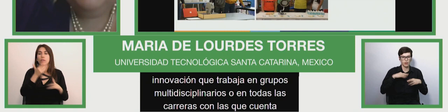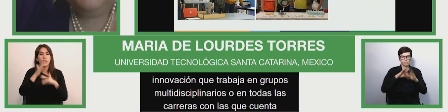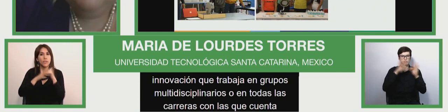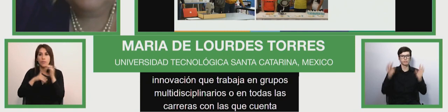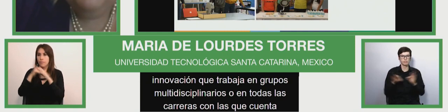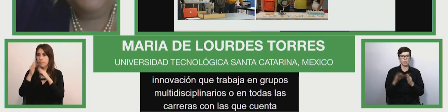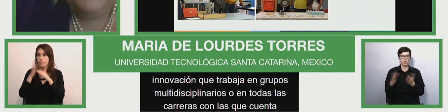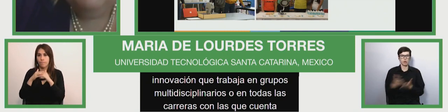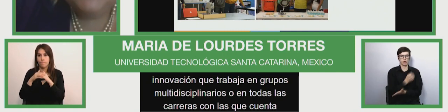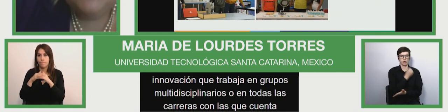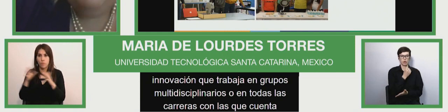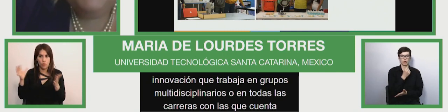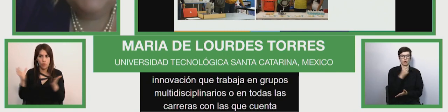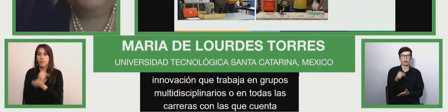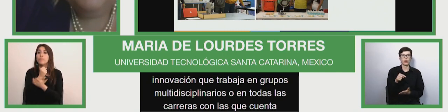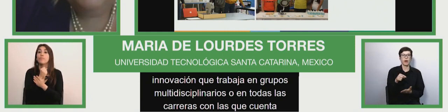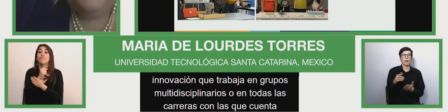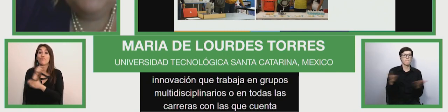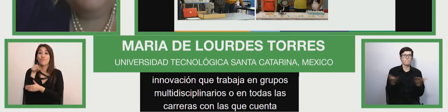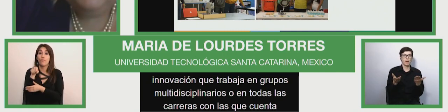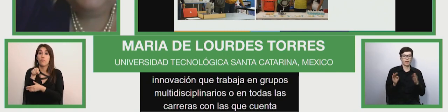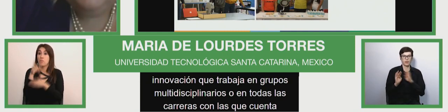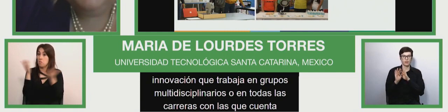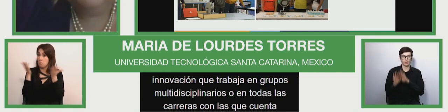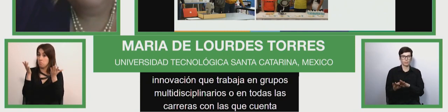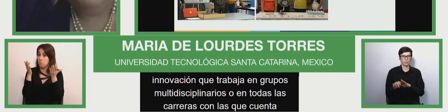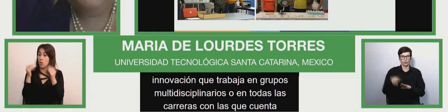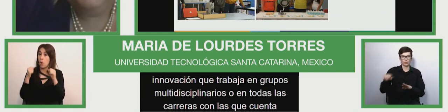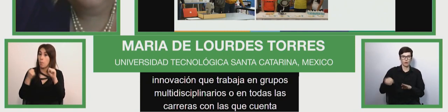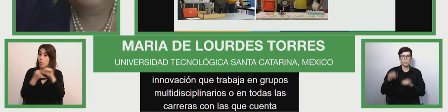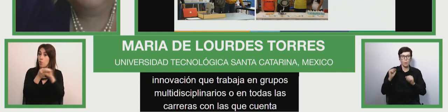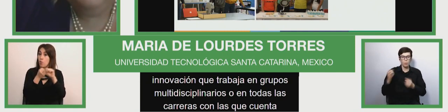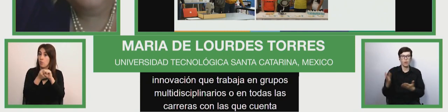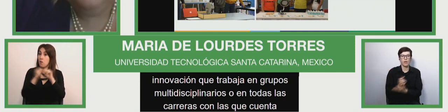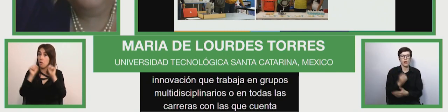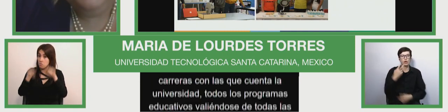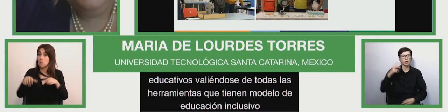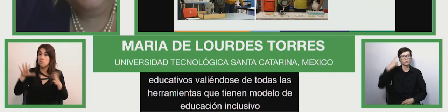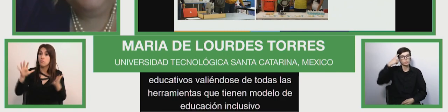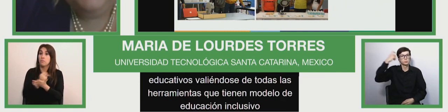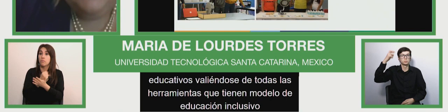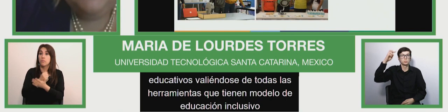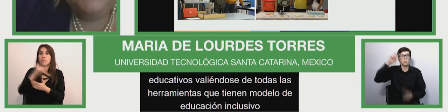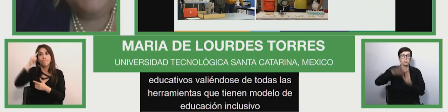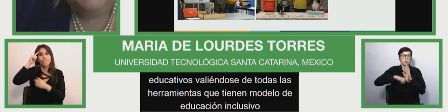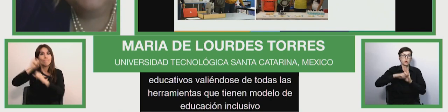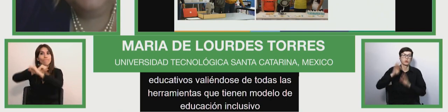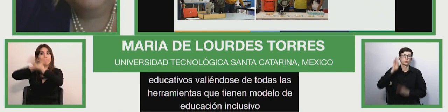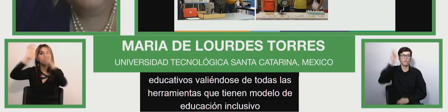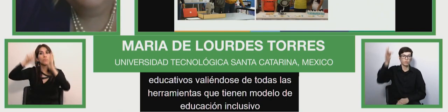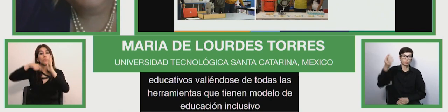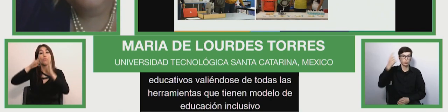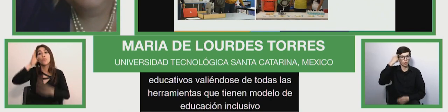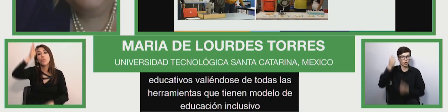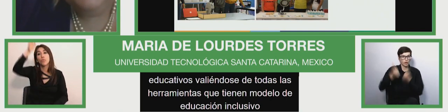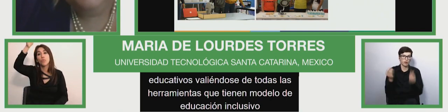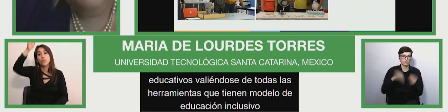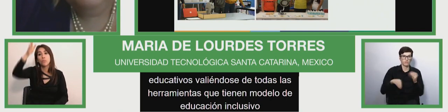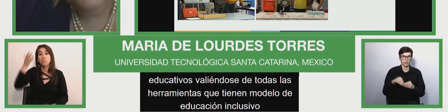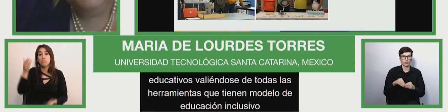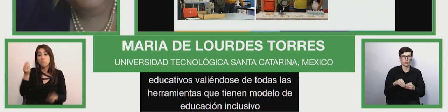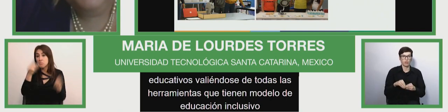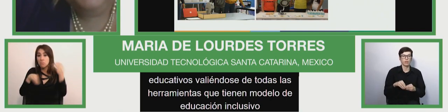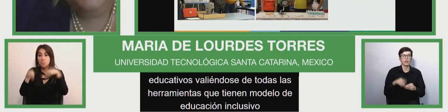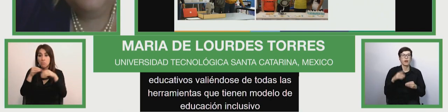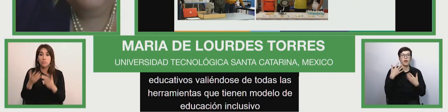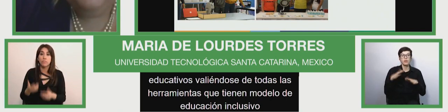the careers that the university provides educational programs that it provides regarding